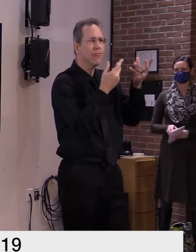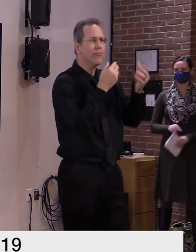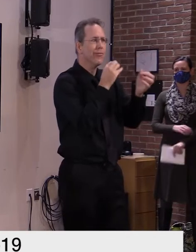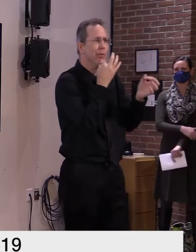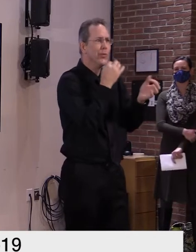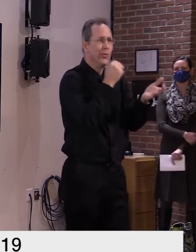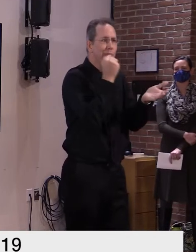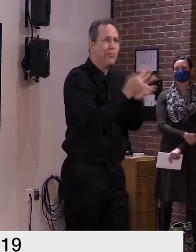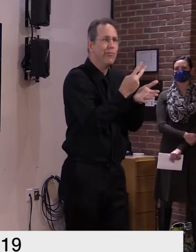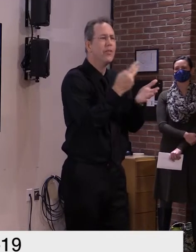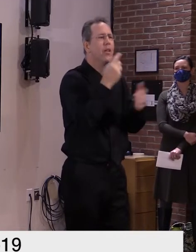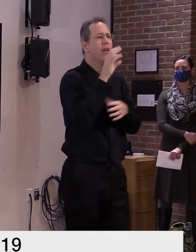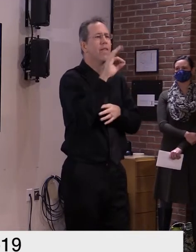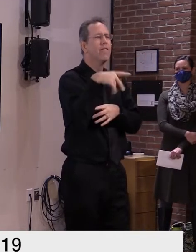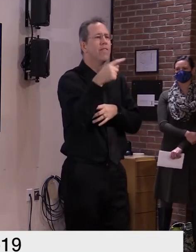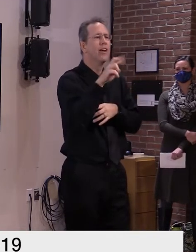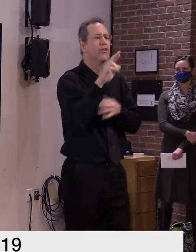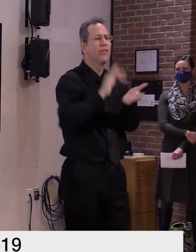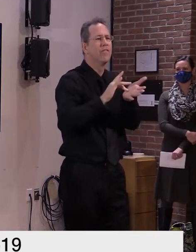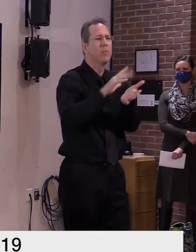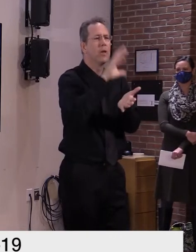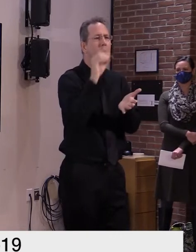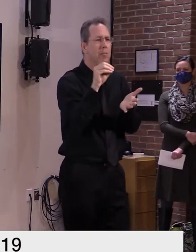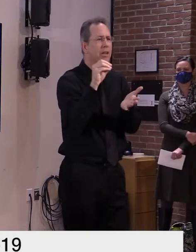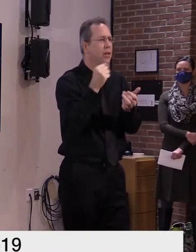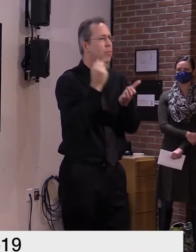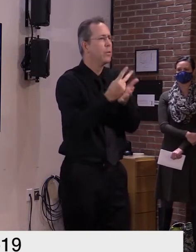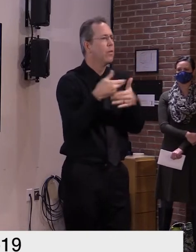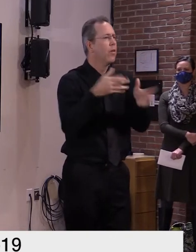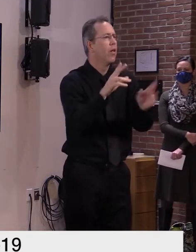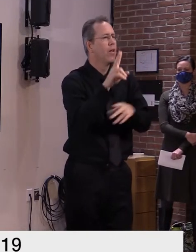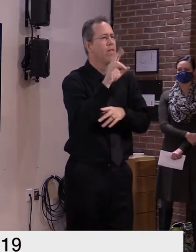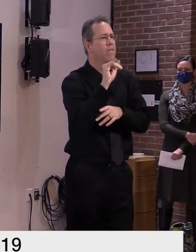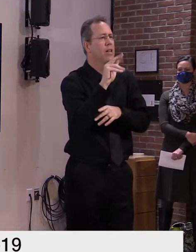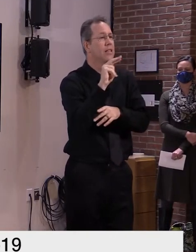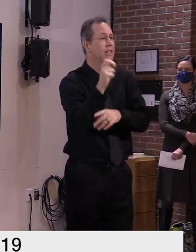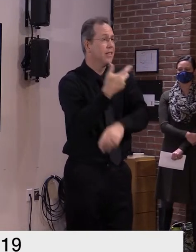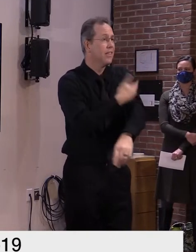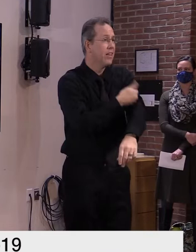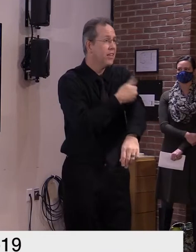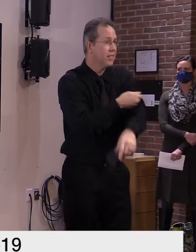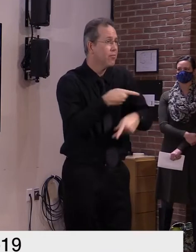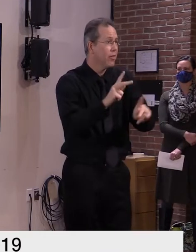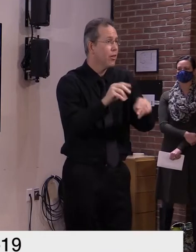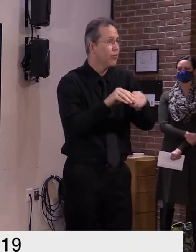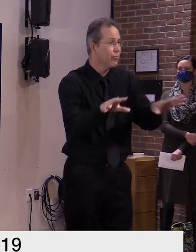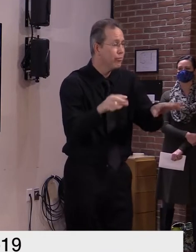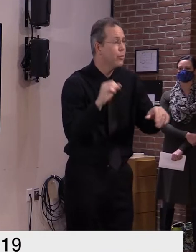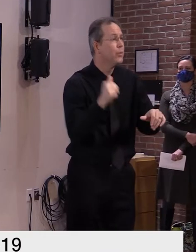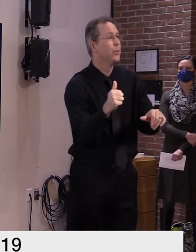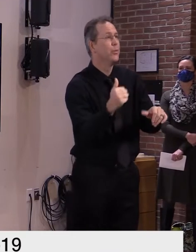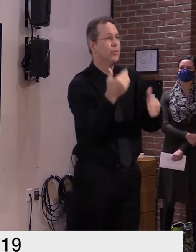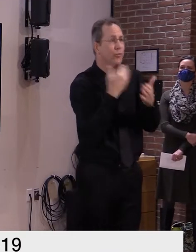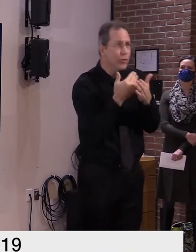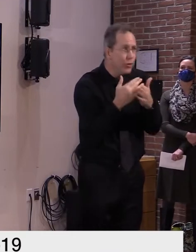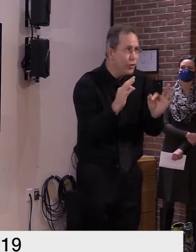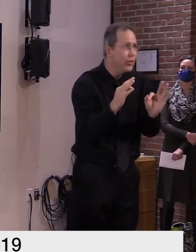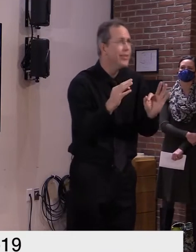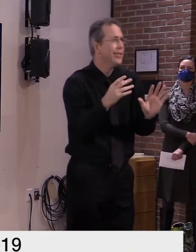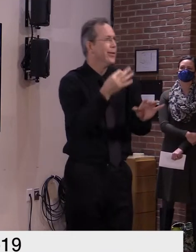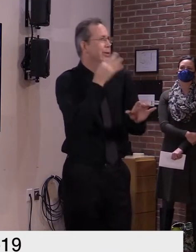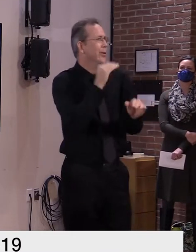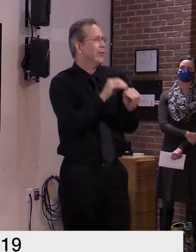yesterday it's expected the fda will make that official within the next couple of days and while this is